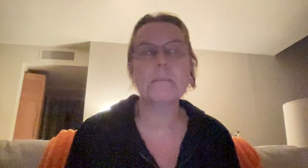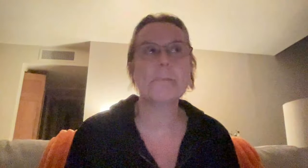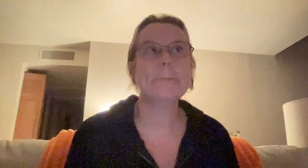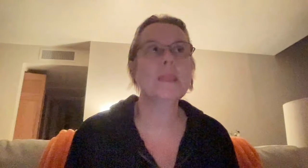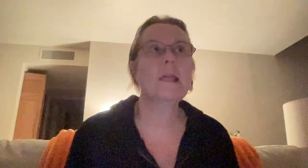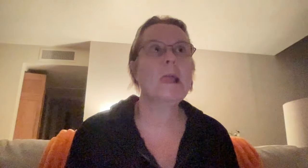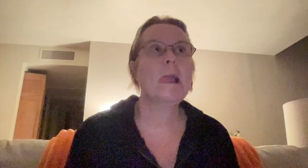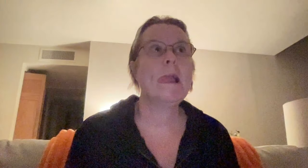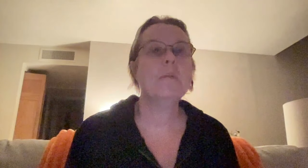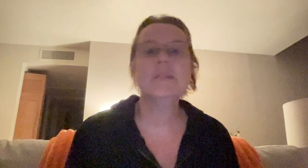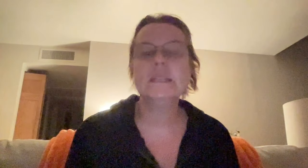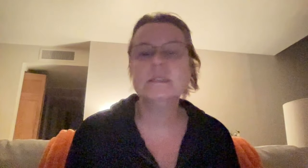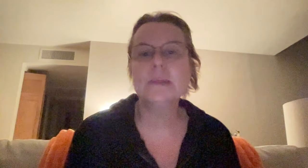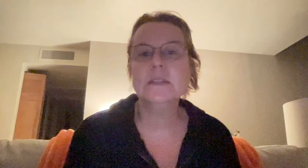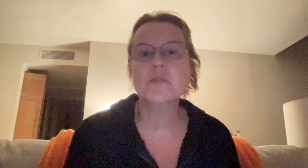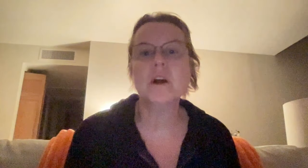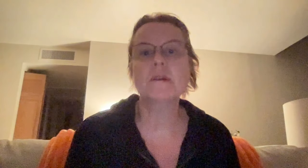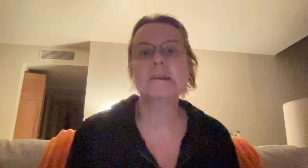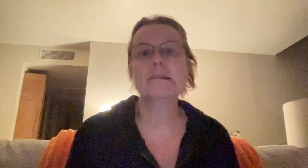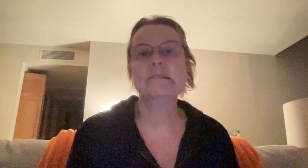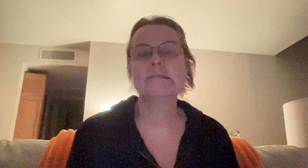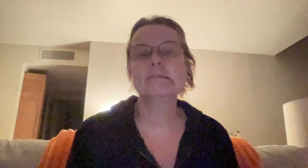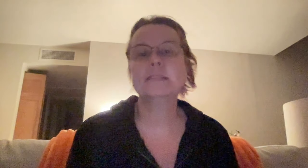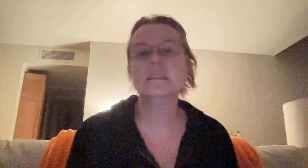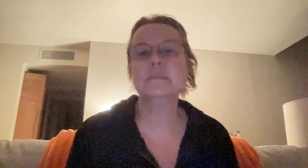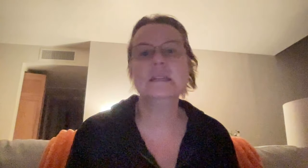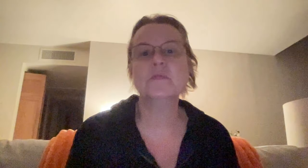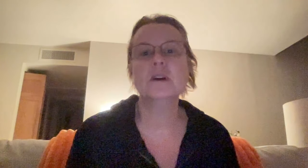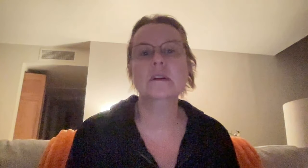but that doesn't mean it's wrong. It doesn't mean it's wrong.